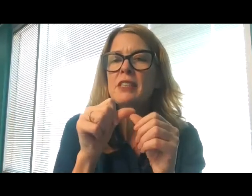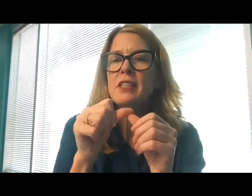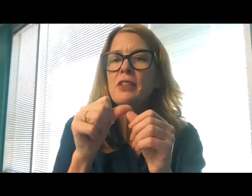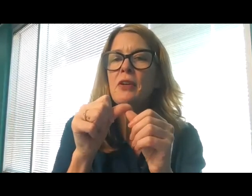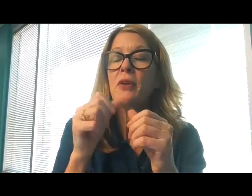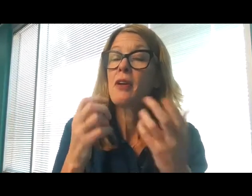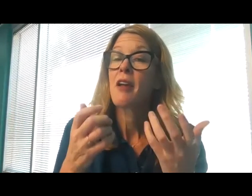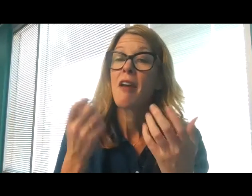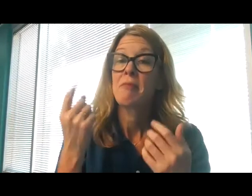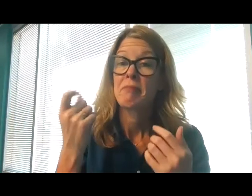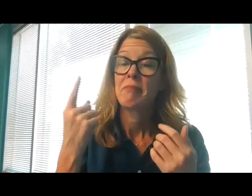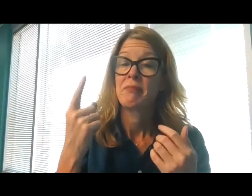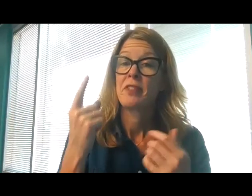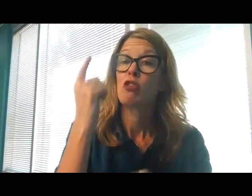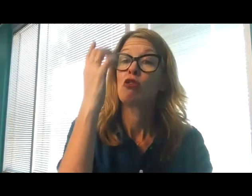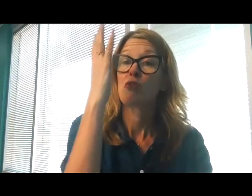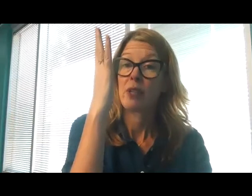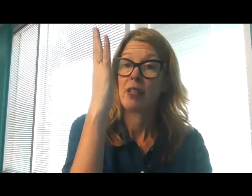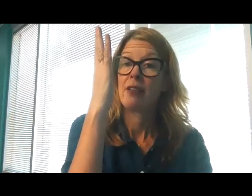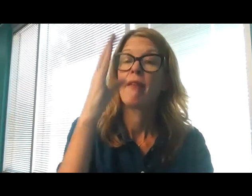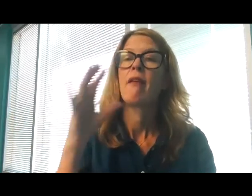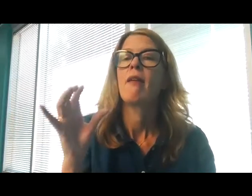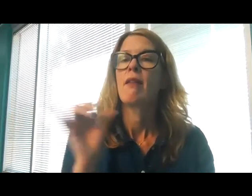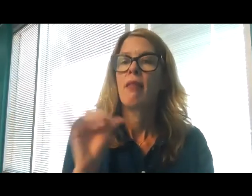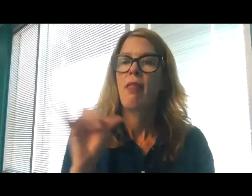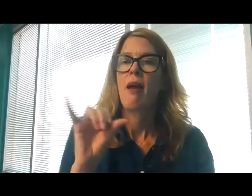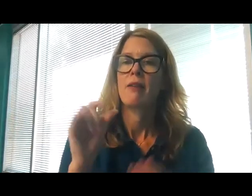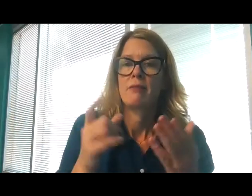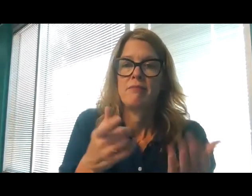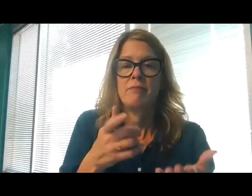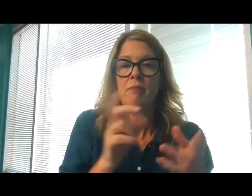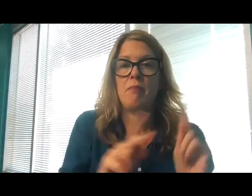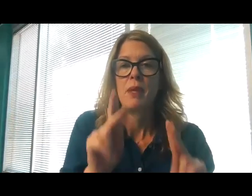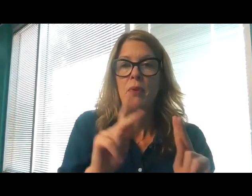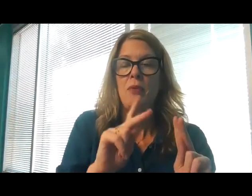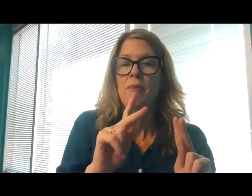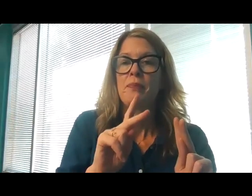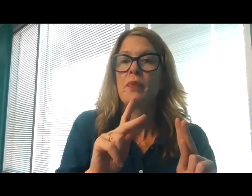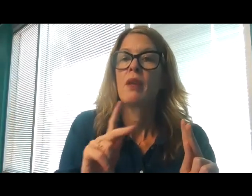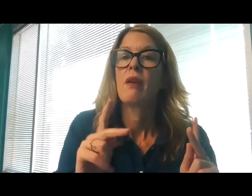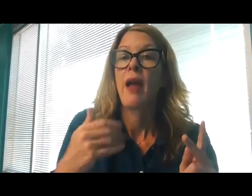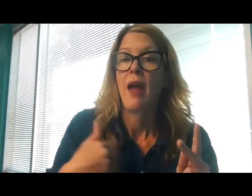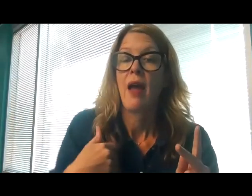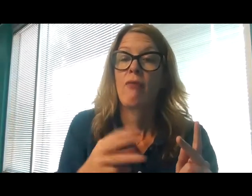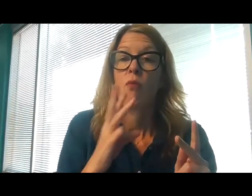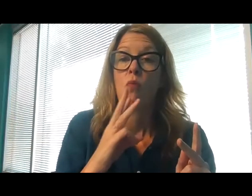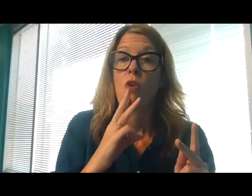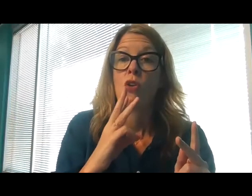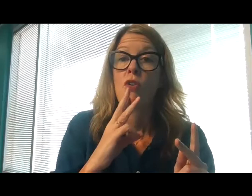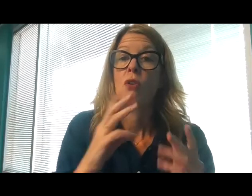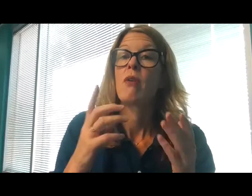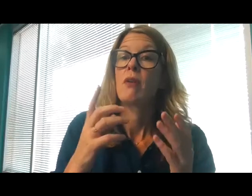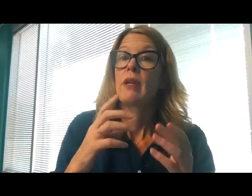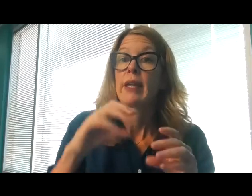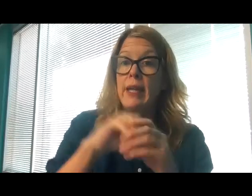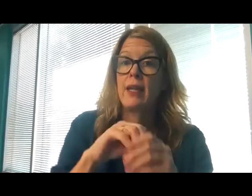expire, and where are they? As waters fail from a lake, and a river wastes away and dries up,